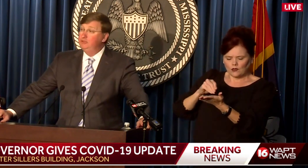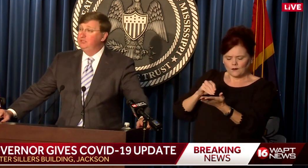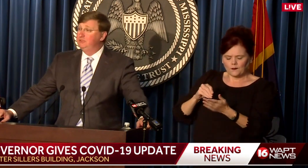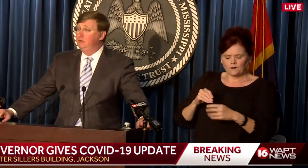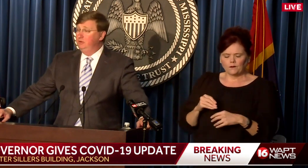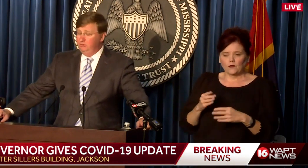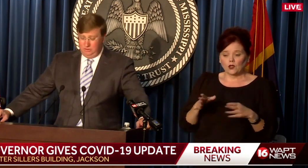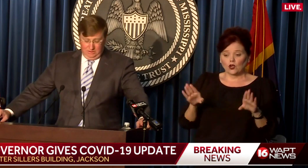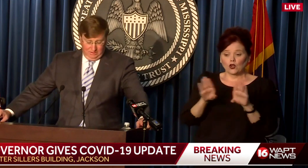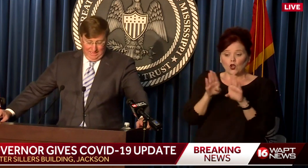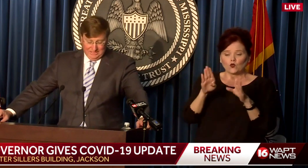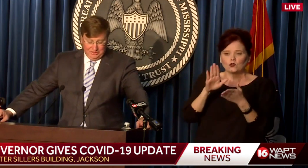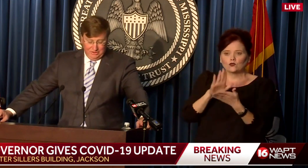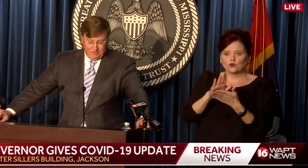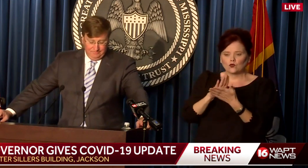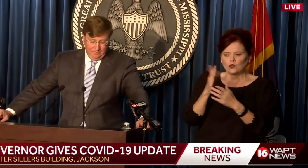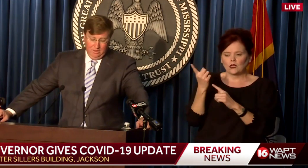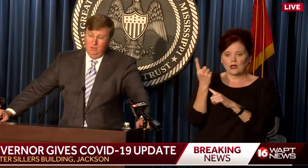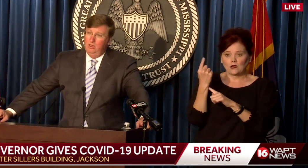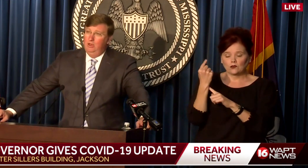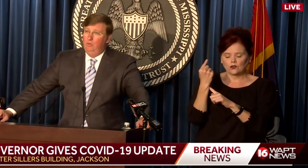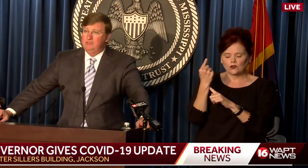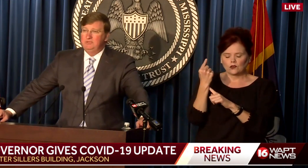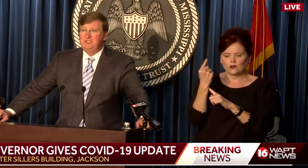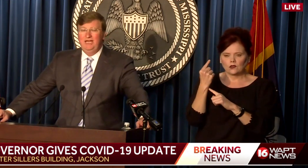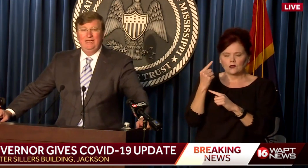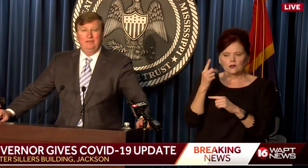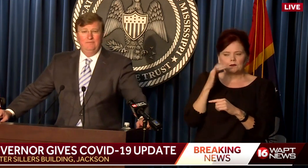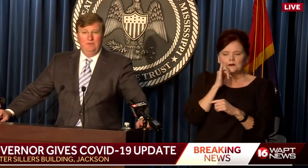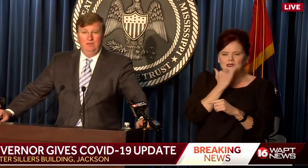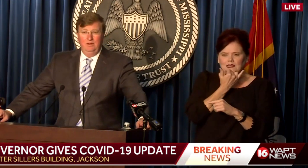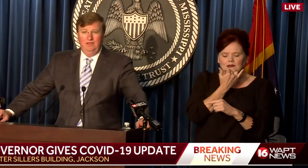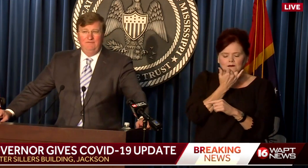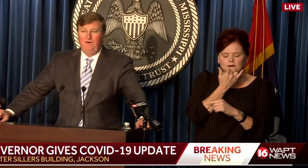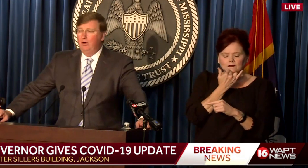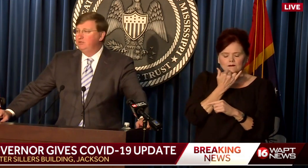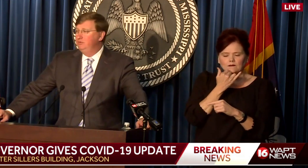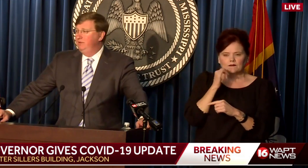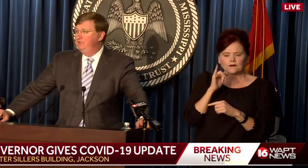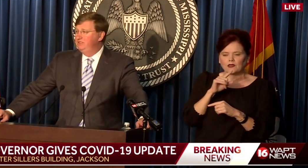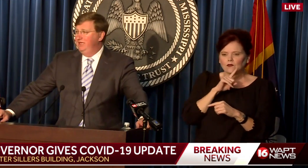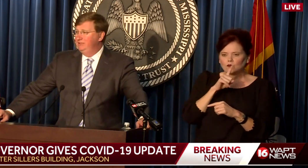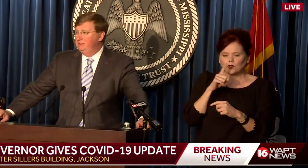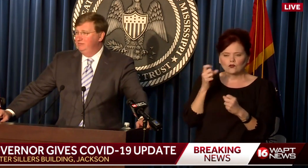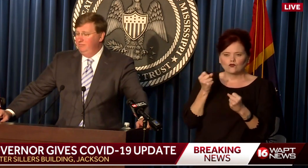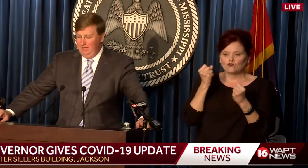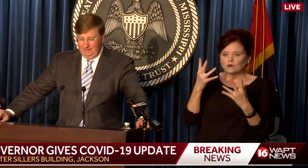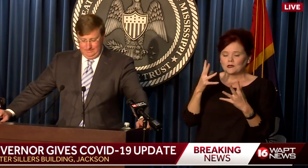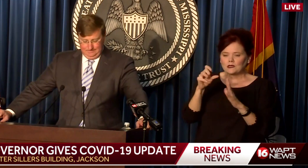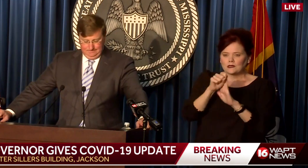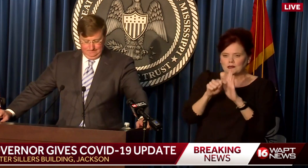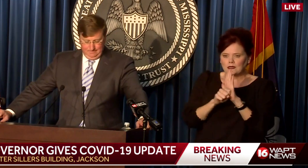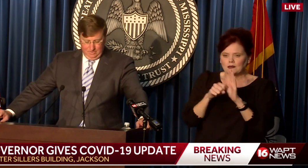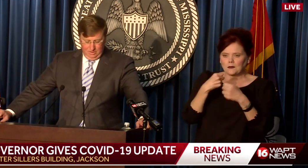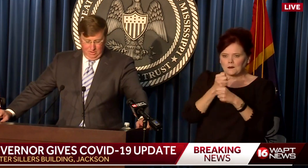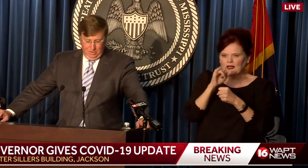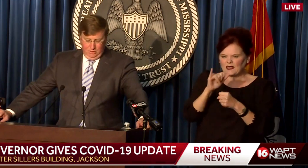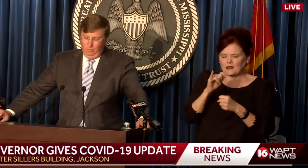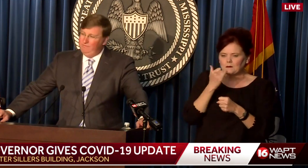Closing schools last year was a mistake that far too many states made.